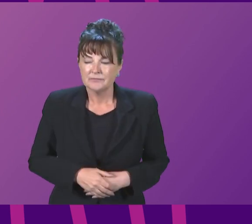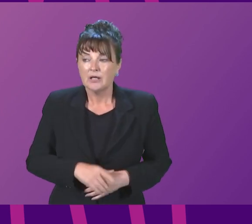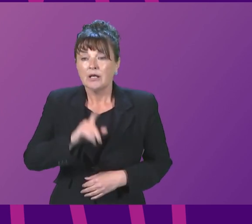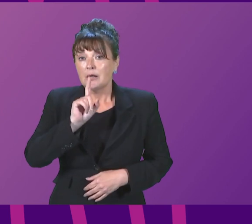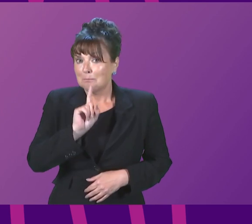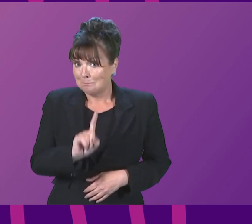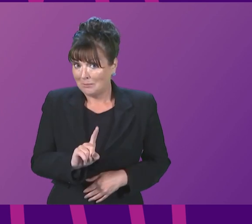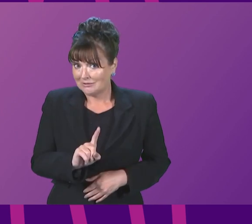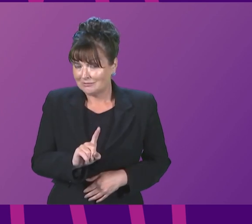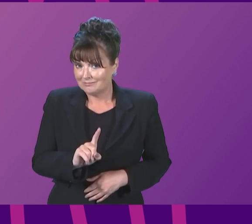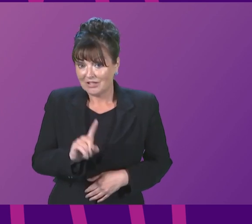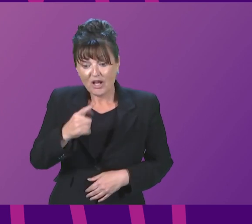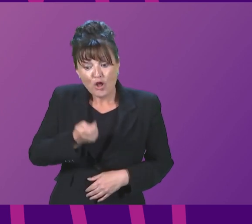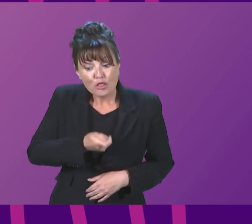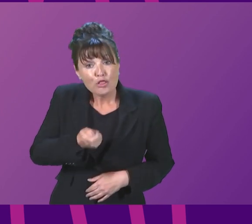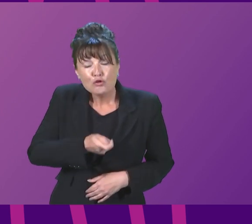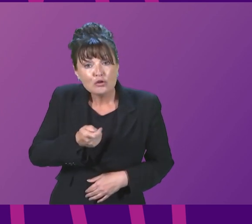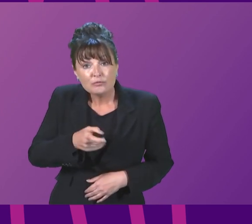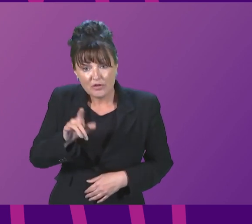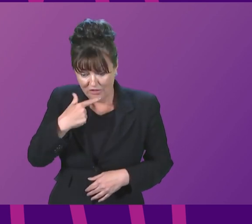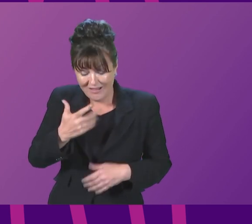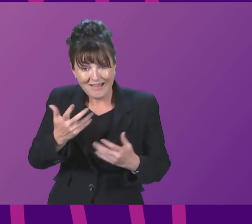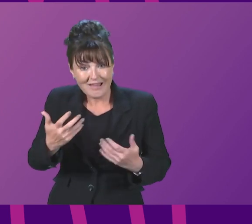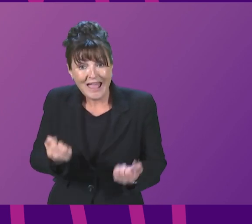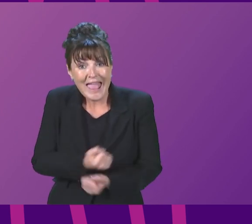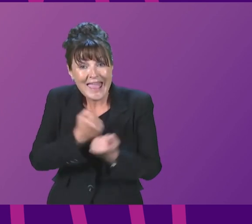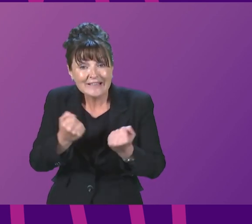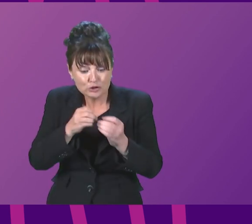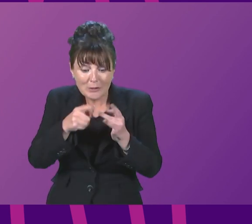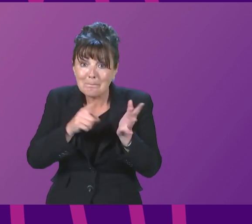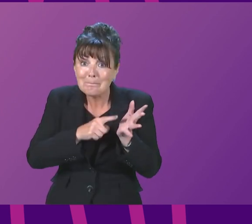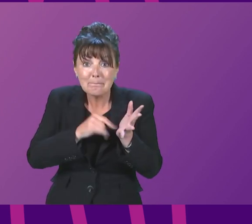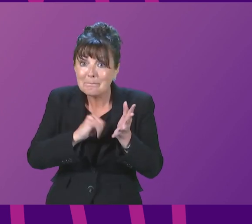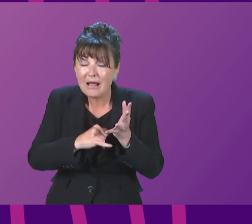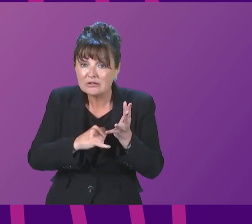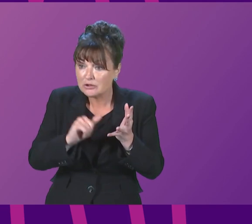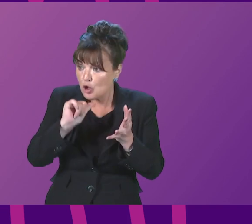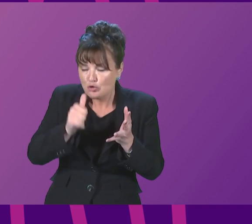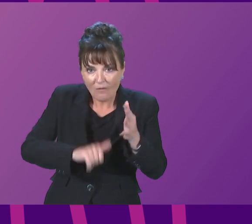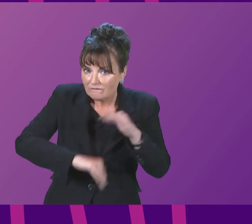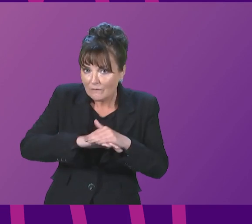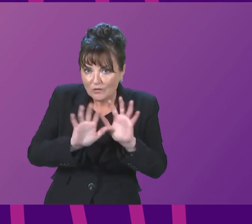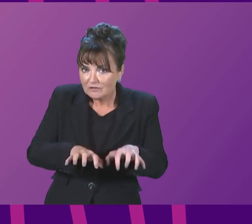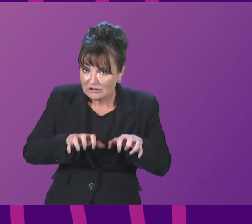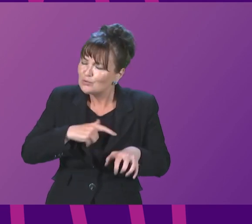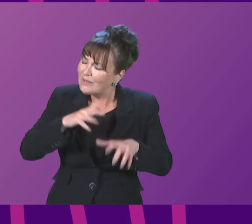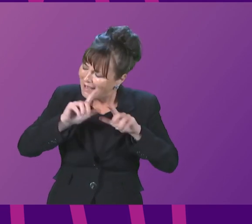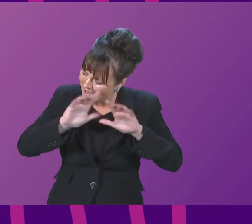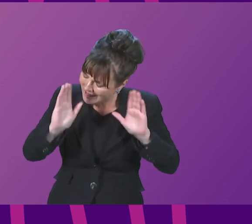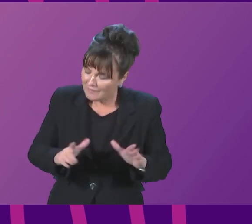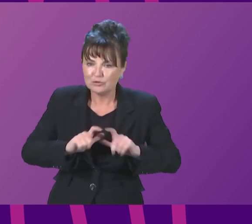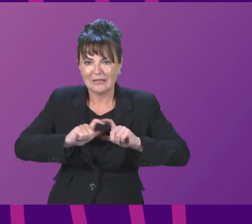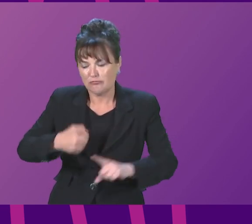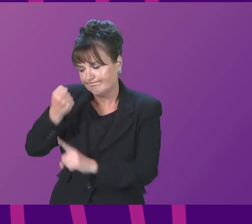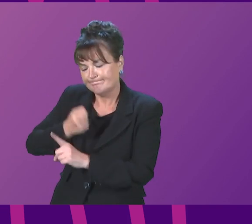today is that it does not freeze energy bills we need a proper freeze in energy bills and I think it's important to continue to press the UK Government to do